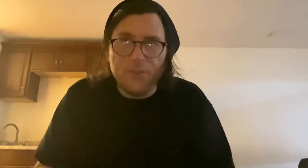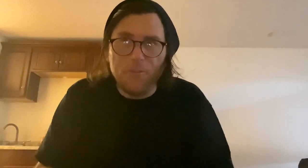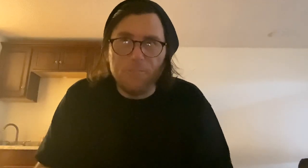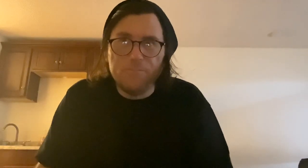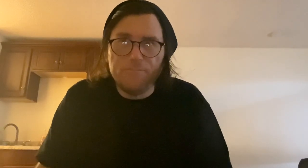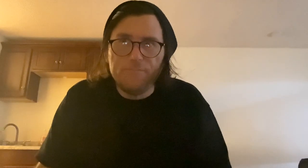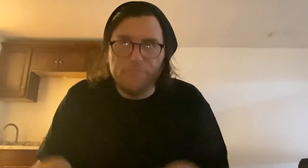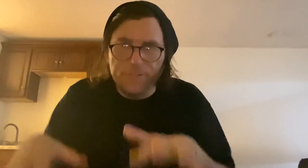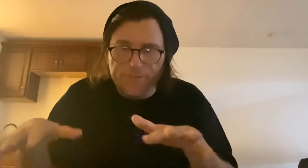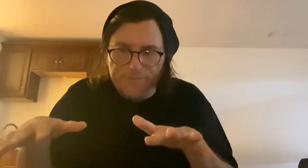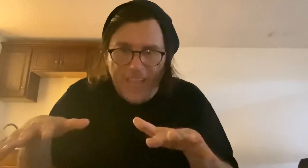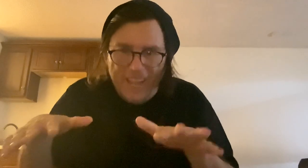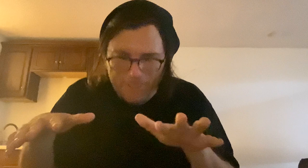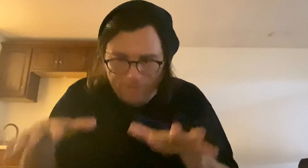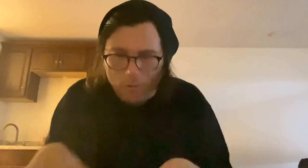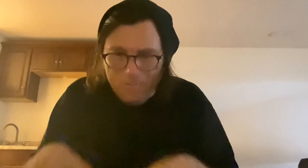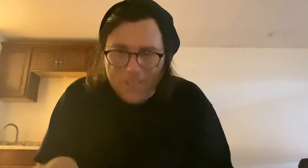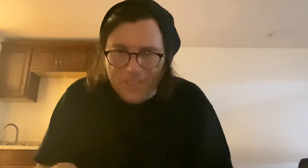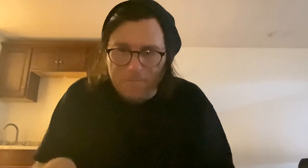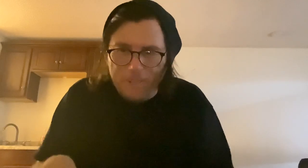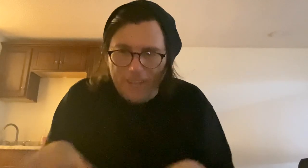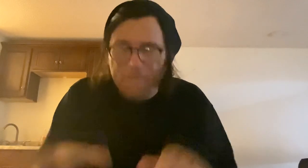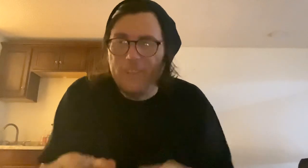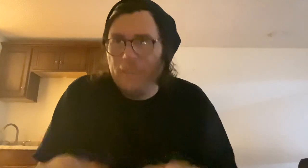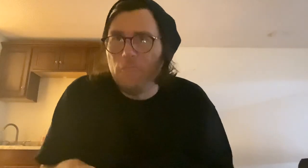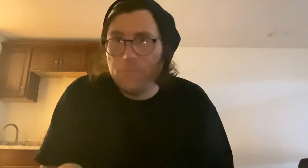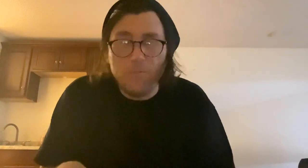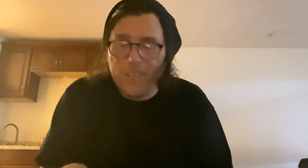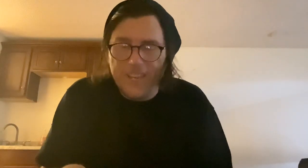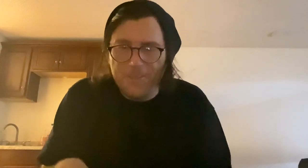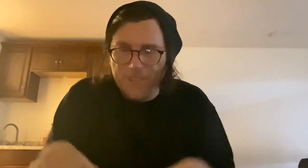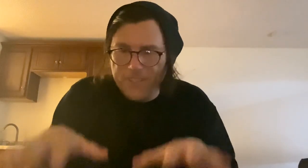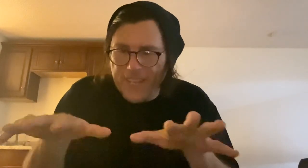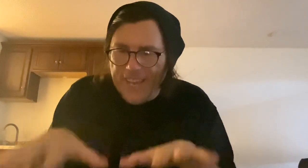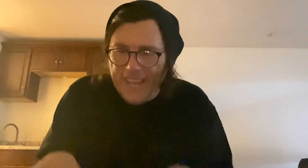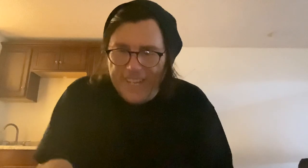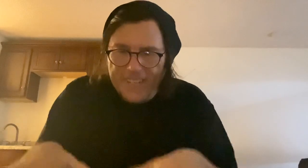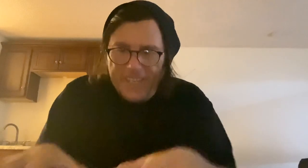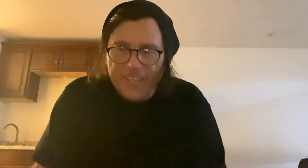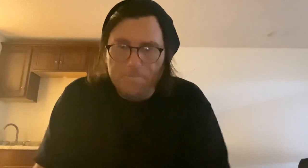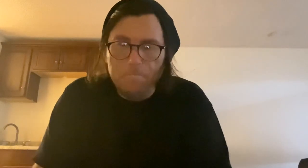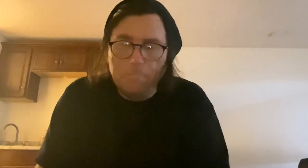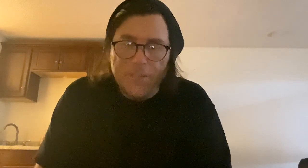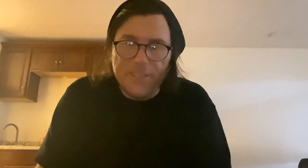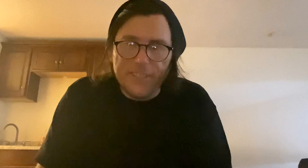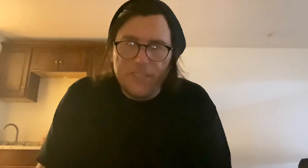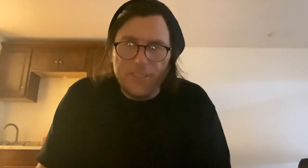have to force myself of filling out forms. really hate doing this. And it's basically to